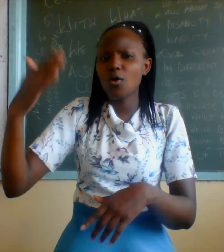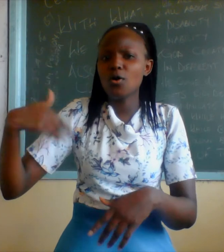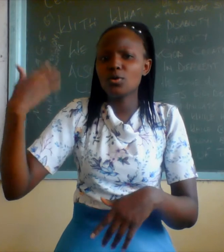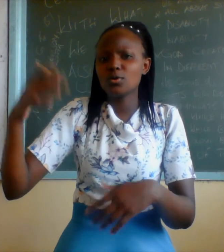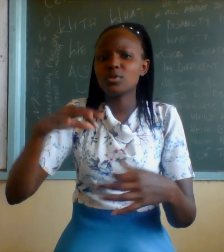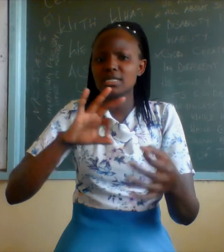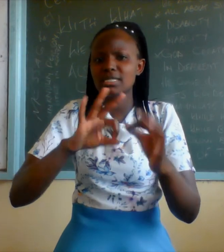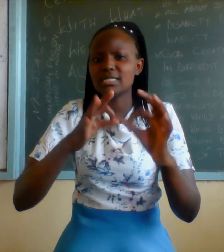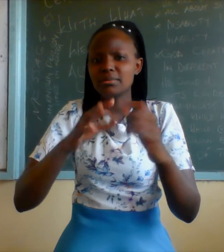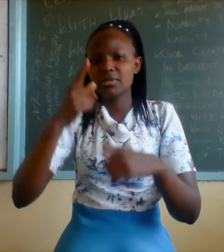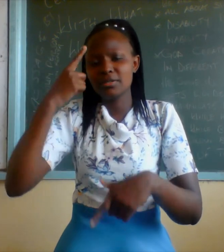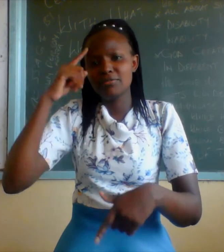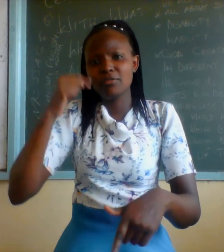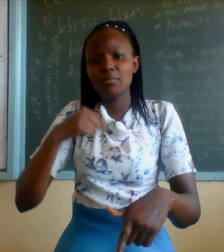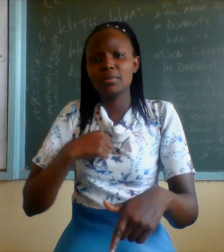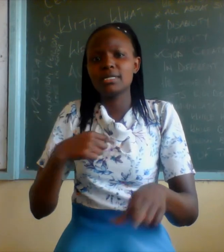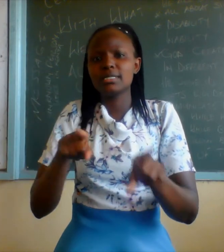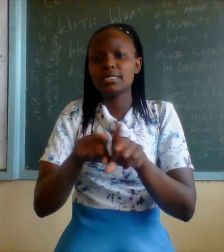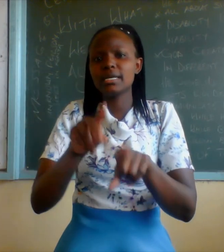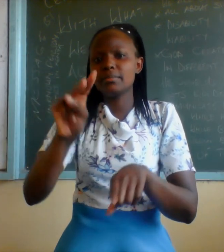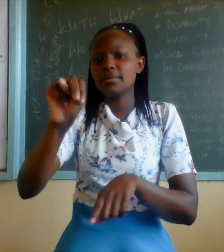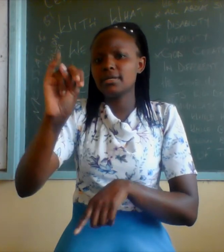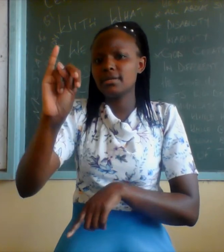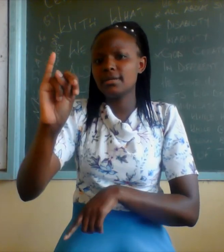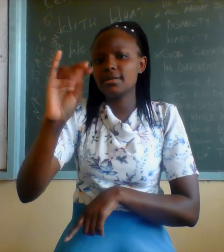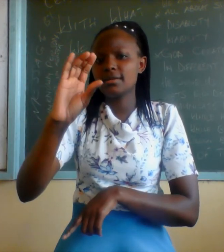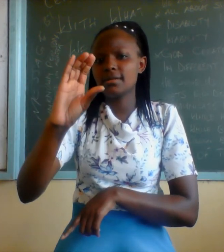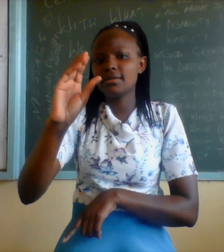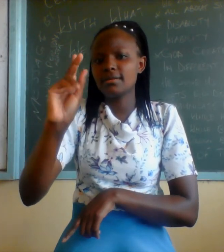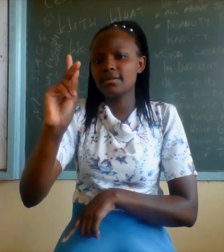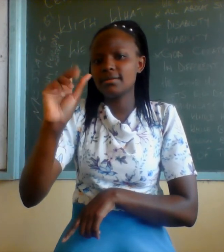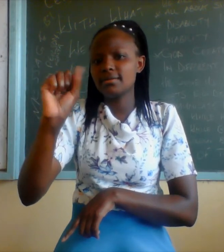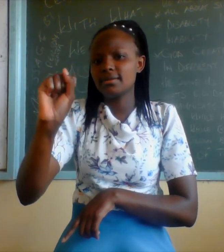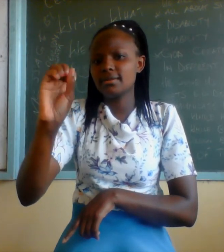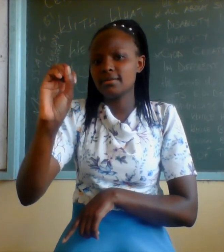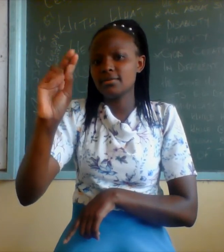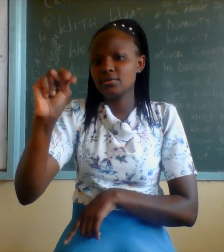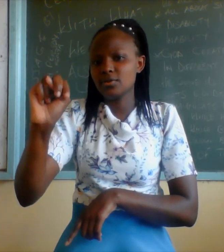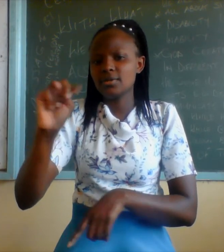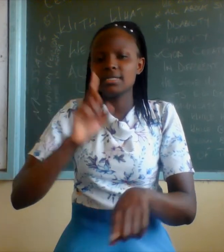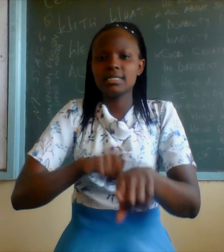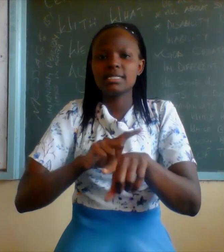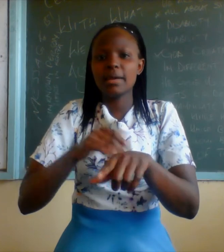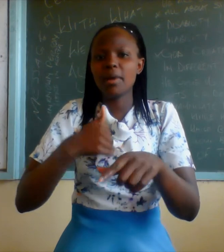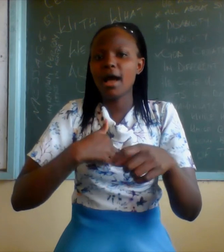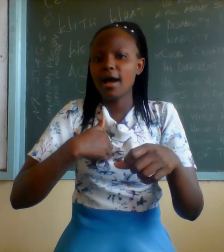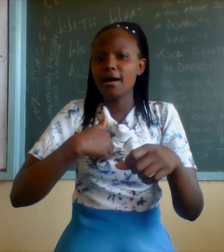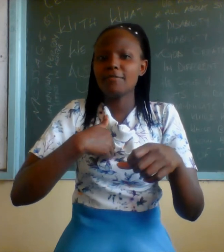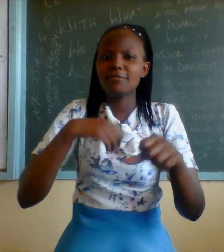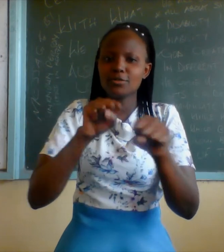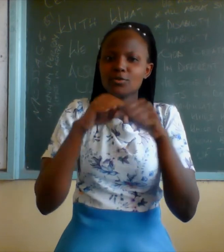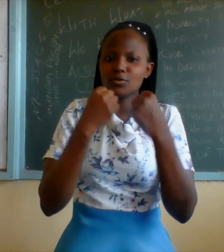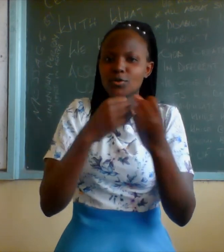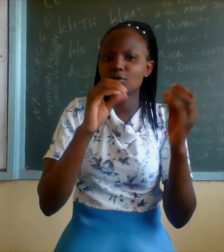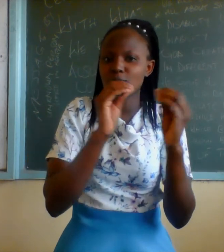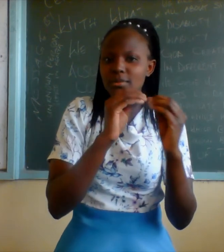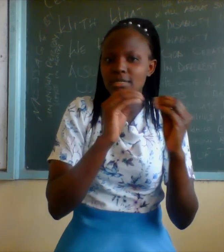for me and Nixon whenever we had our social gatherings and went beyond 4 a.m.